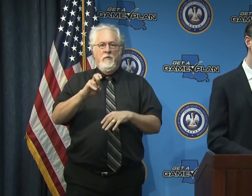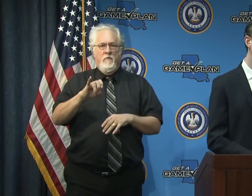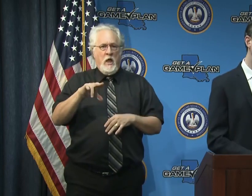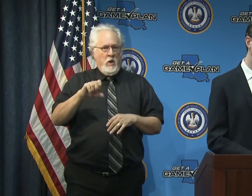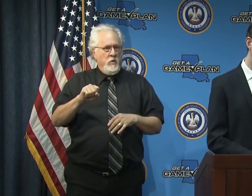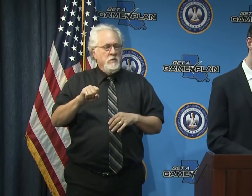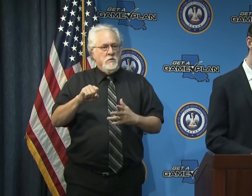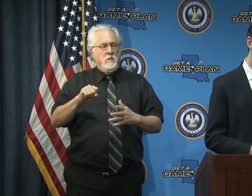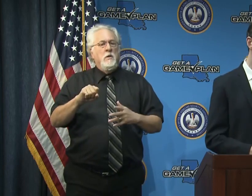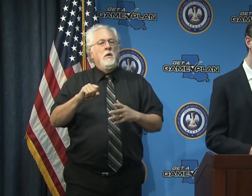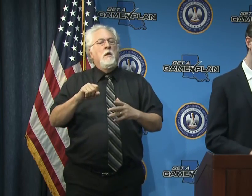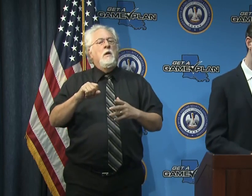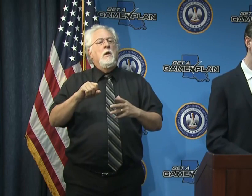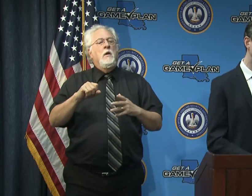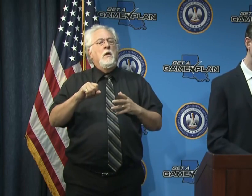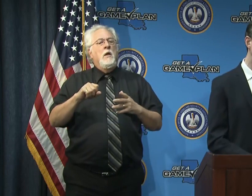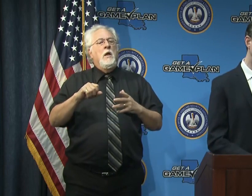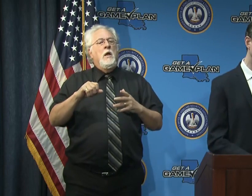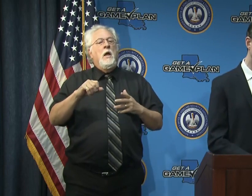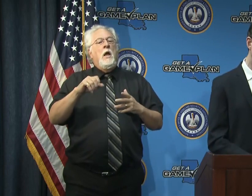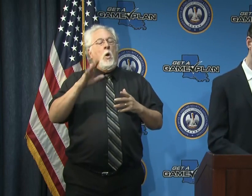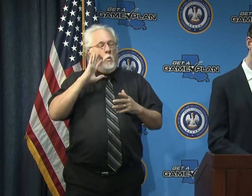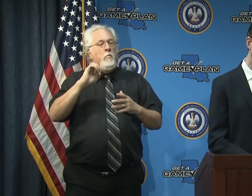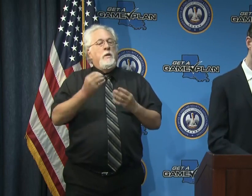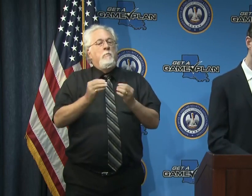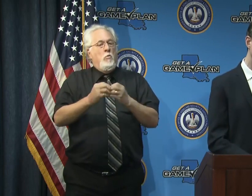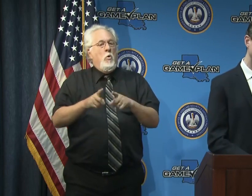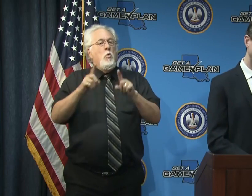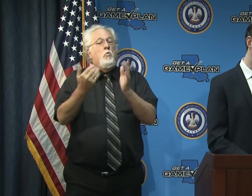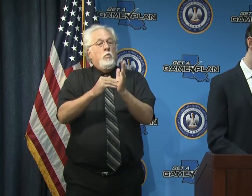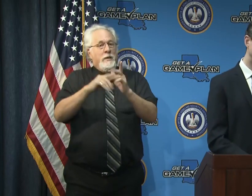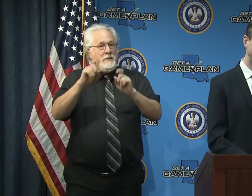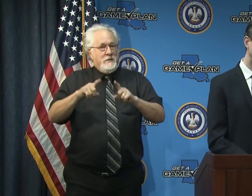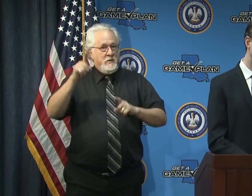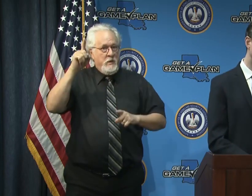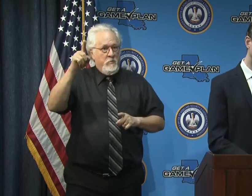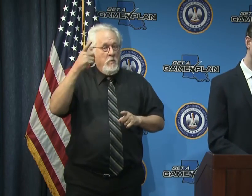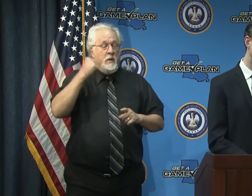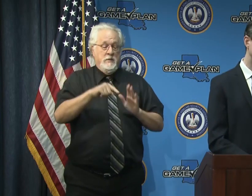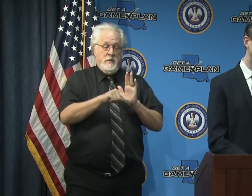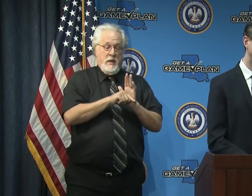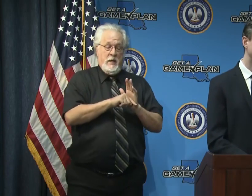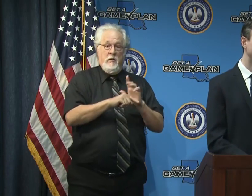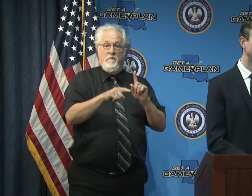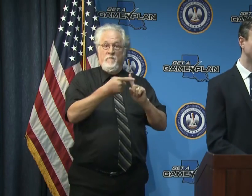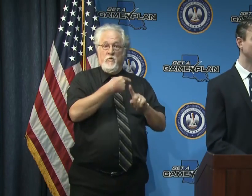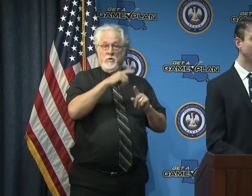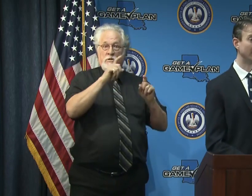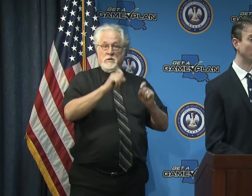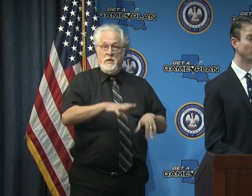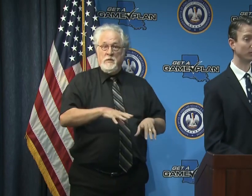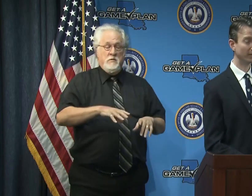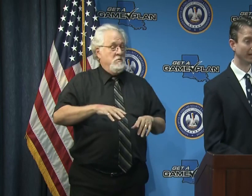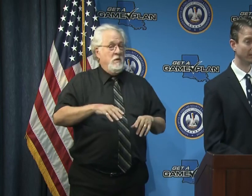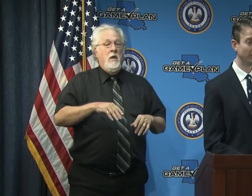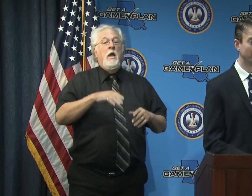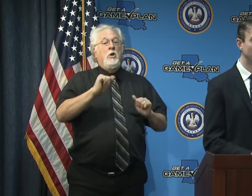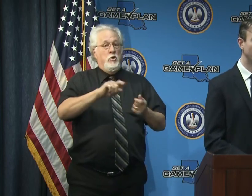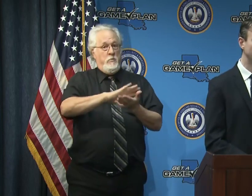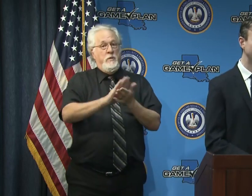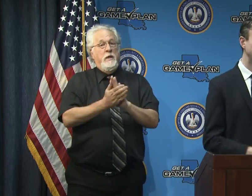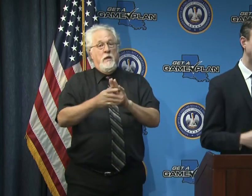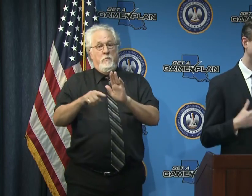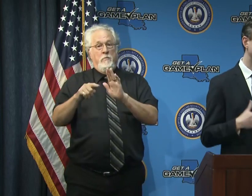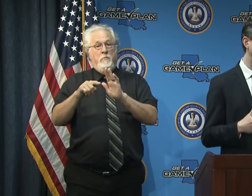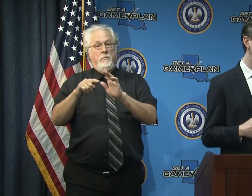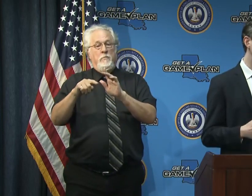mean that there's going to be more repeat setting or more repeat testing in those settings as well because just being negative on that first check doesn't mean that you won't turn negative in a